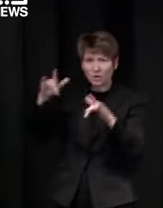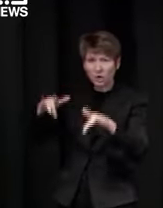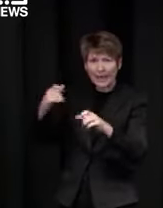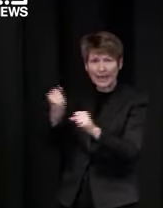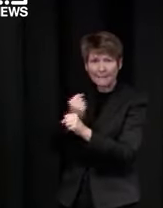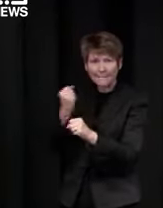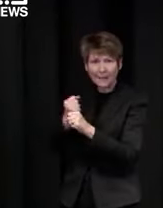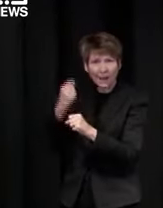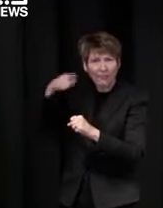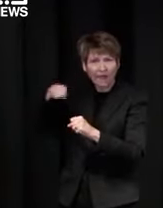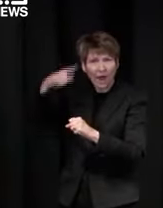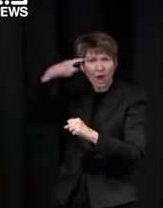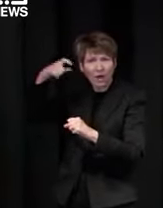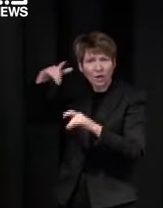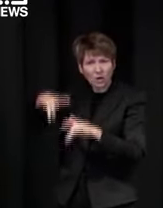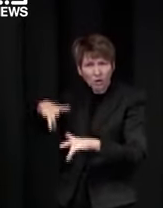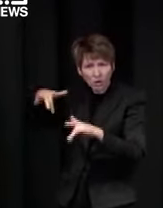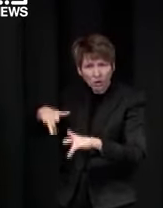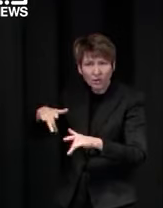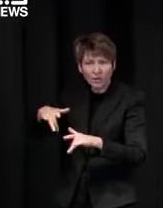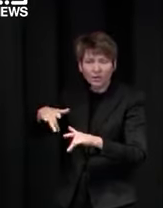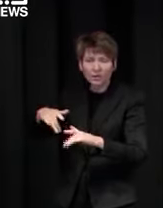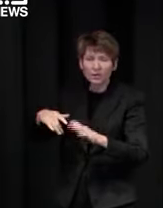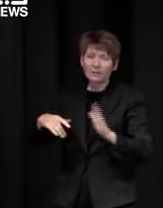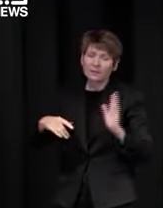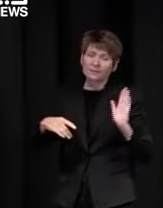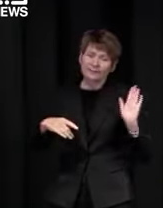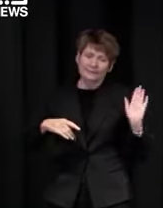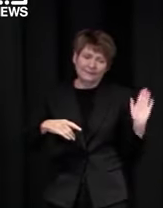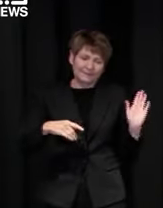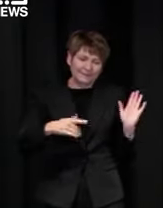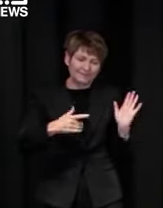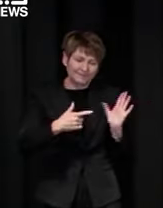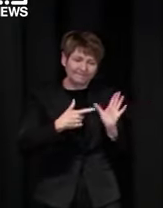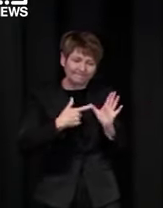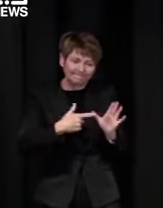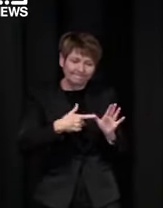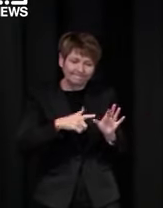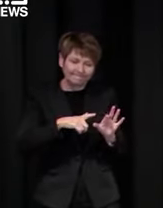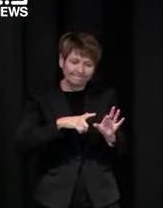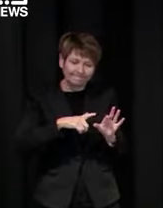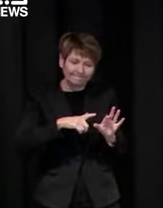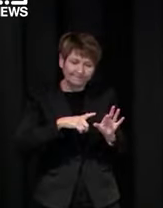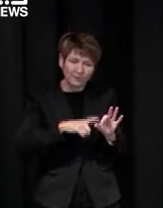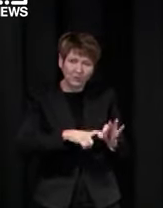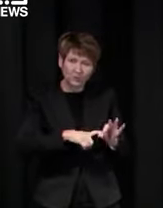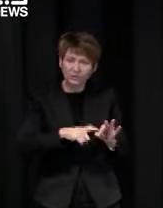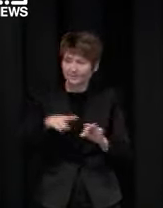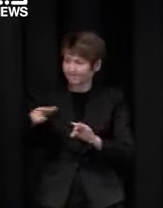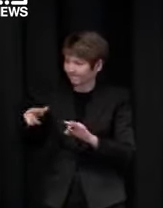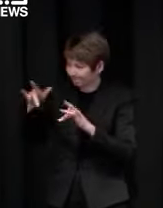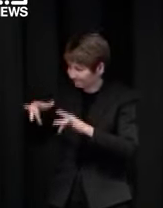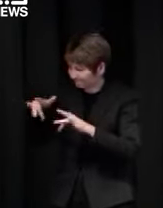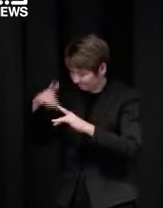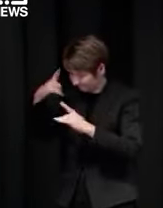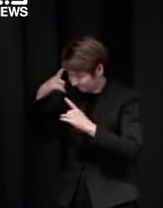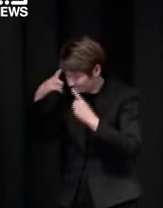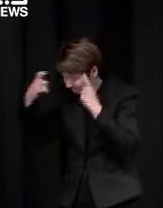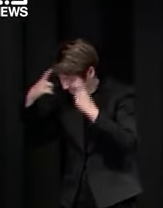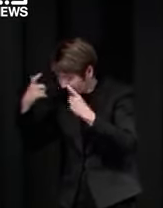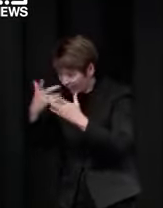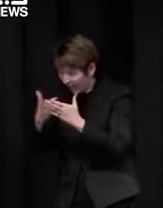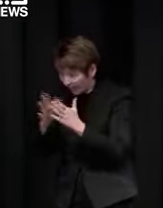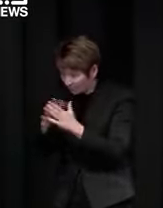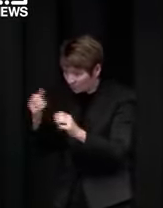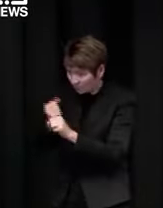give um absolute watertight commitments about the availability of it solutions but we are we are very we